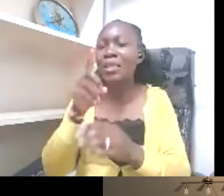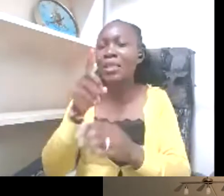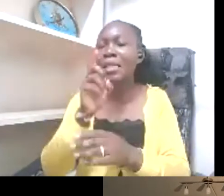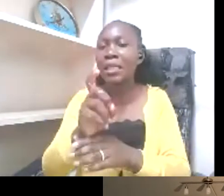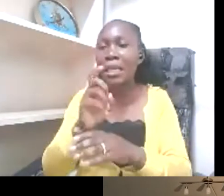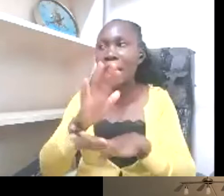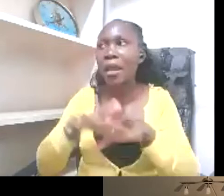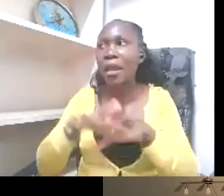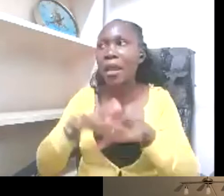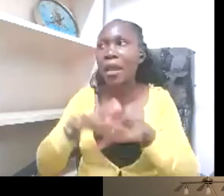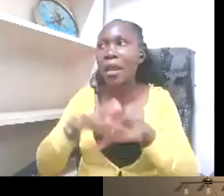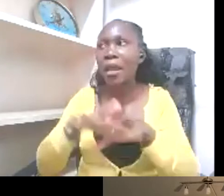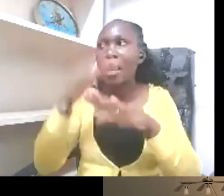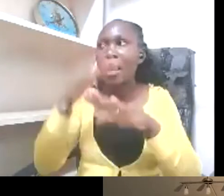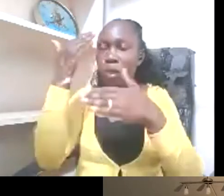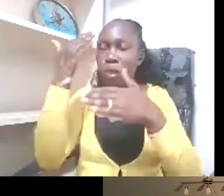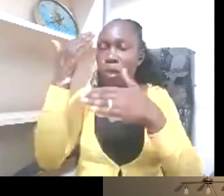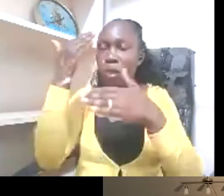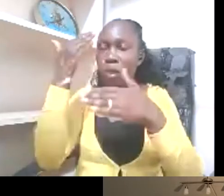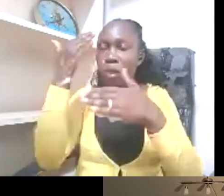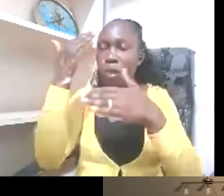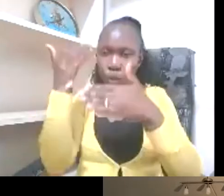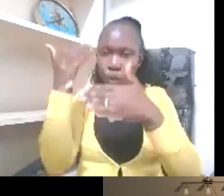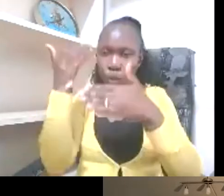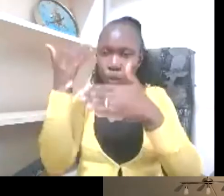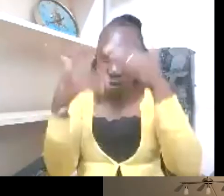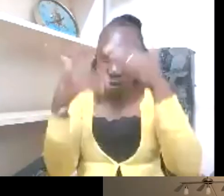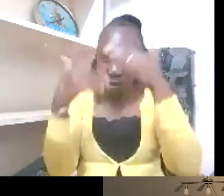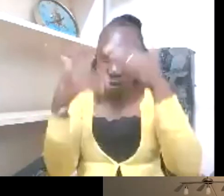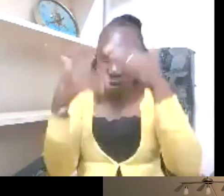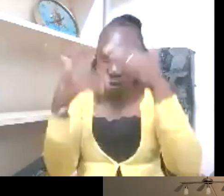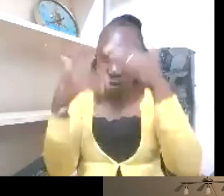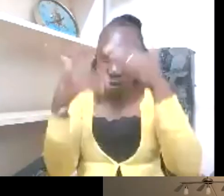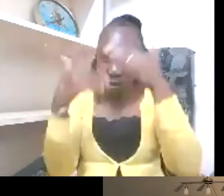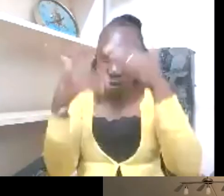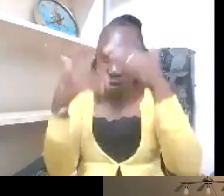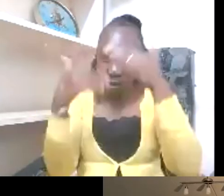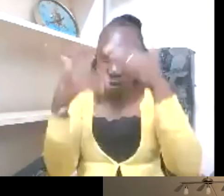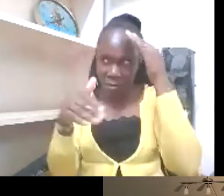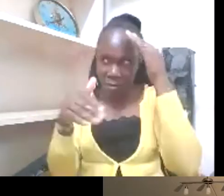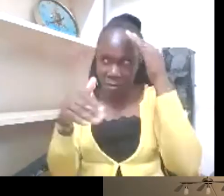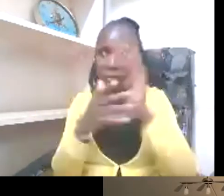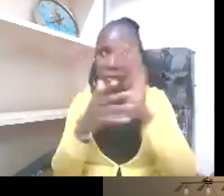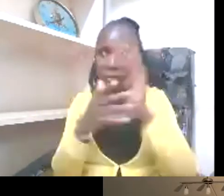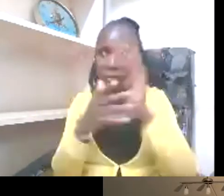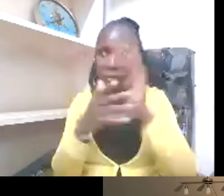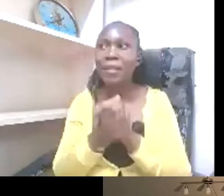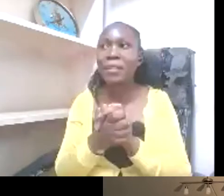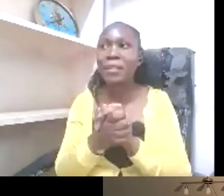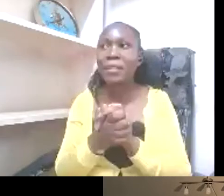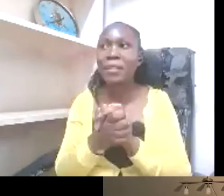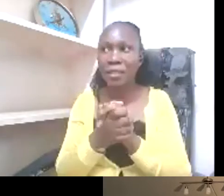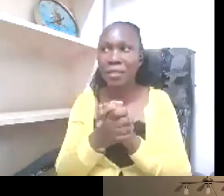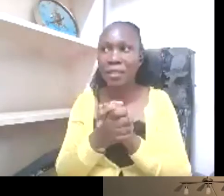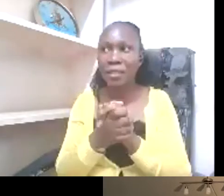the policy online? Is it accessible? actually, actually, currently, it's private. It took quite a lot of manpower